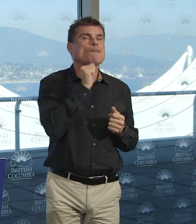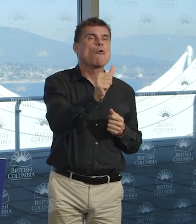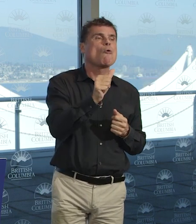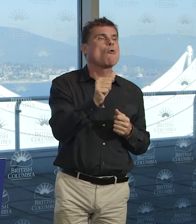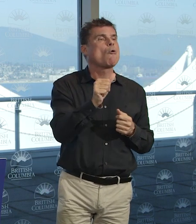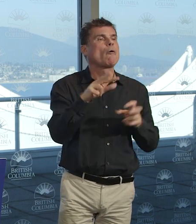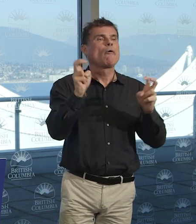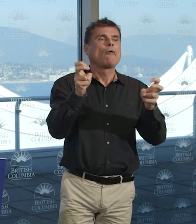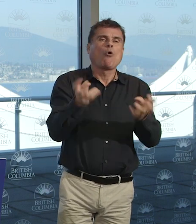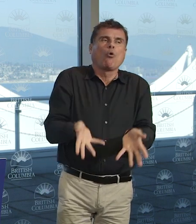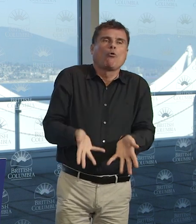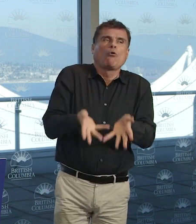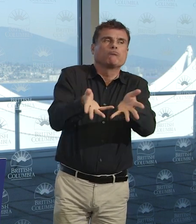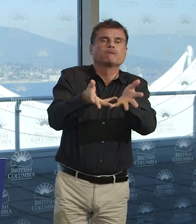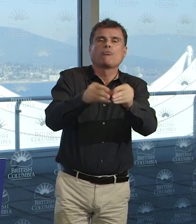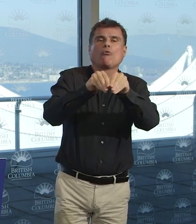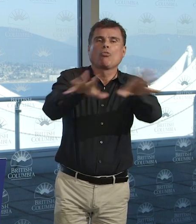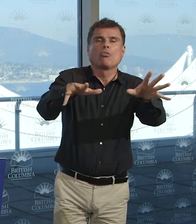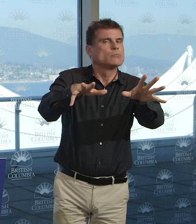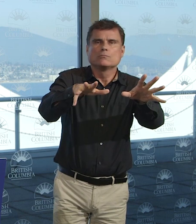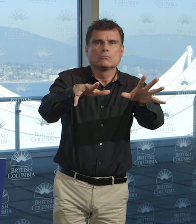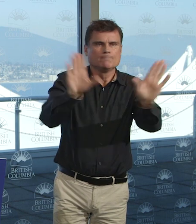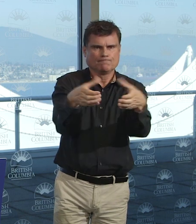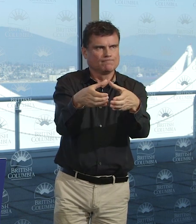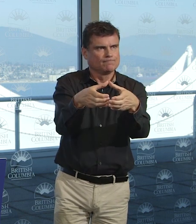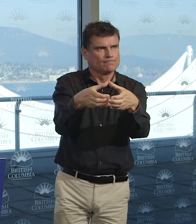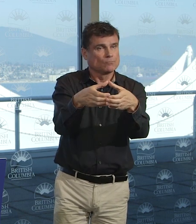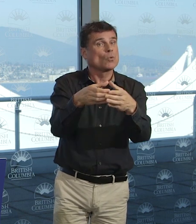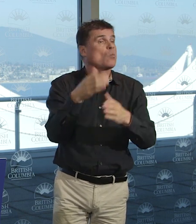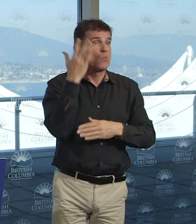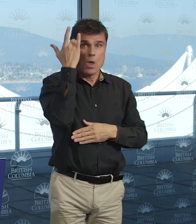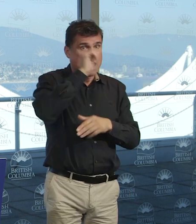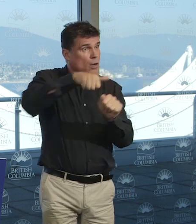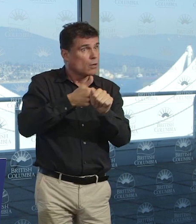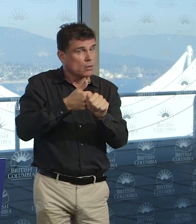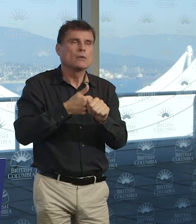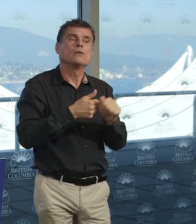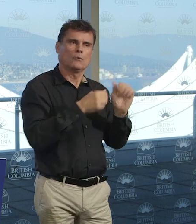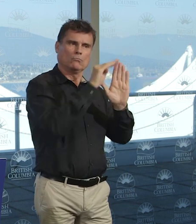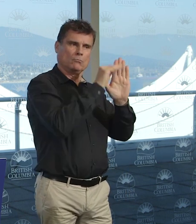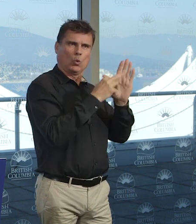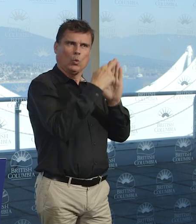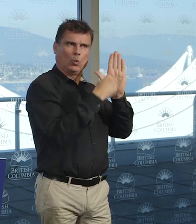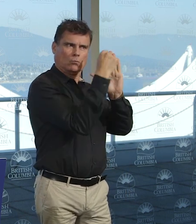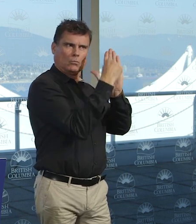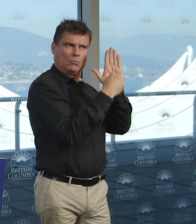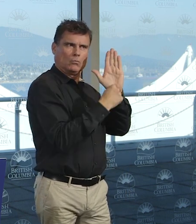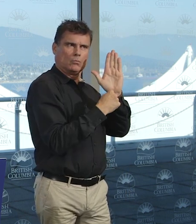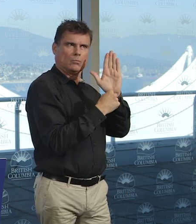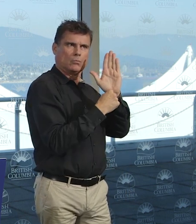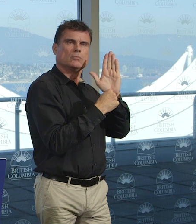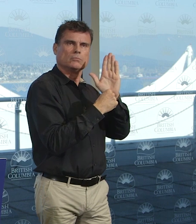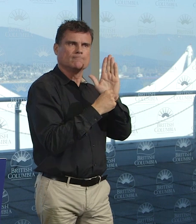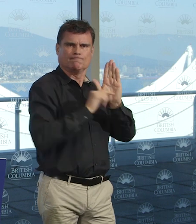And we go back to the reasons that we're doing this. The reason that we're doing this is so that we can build a firewall, we can prevent transmission of this